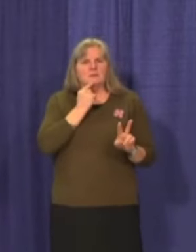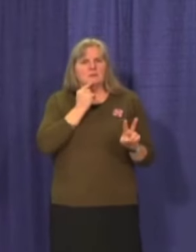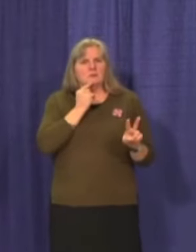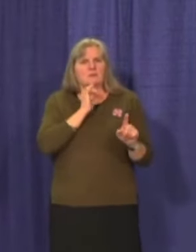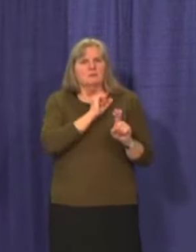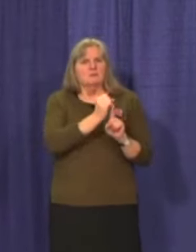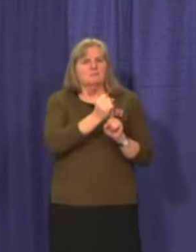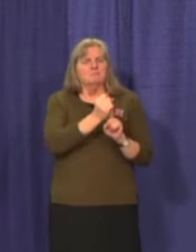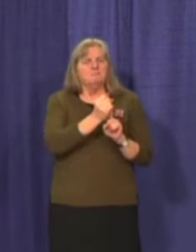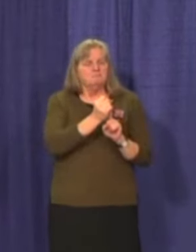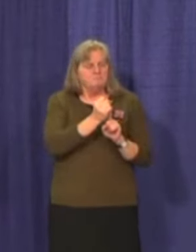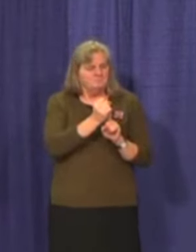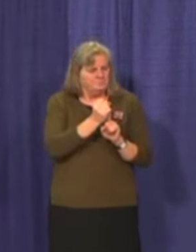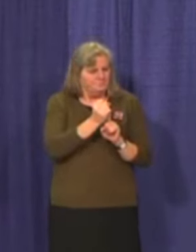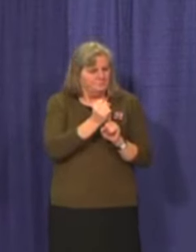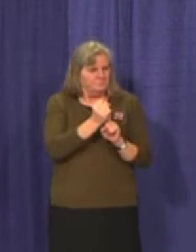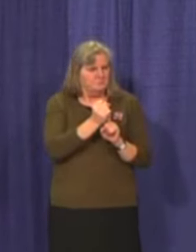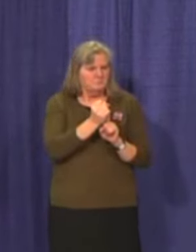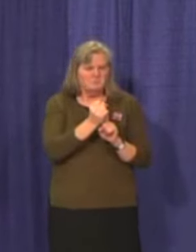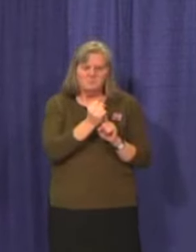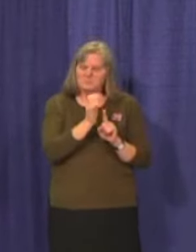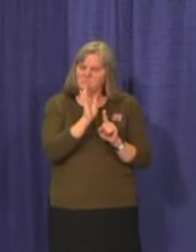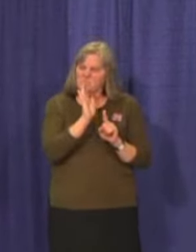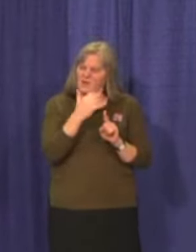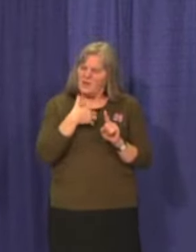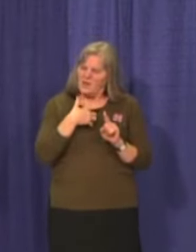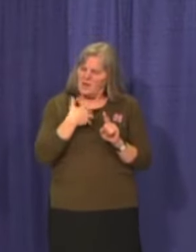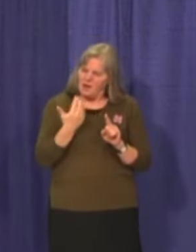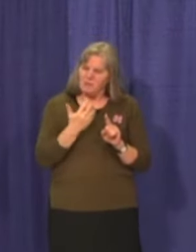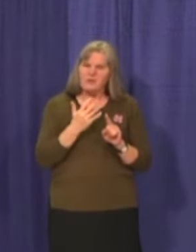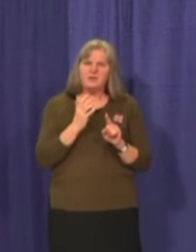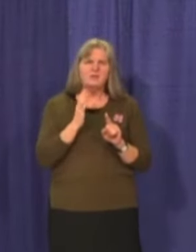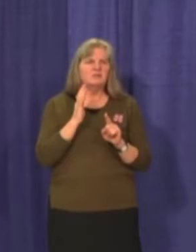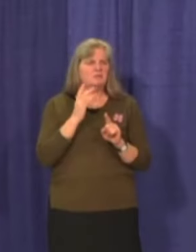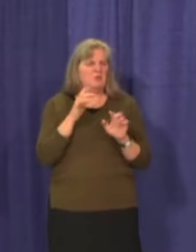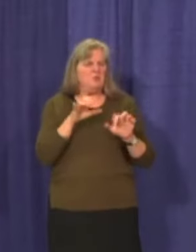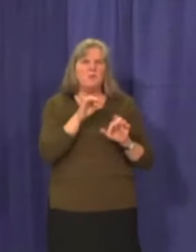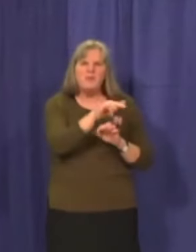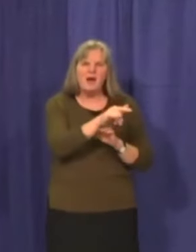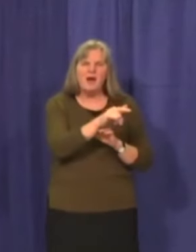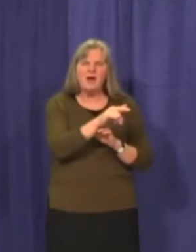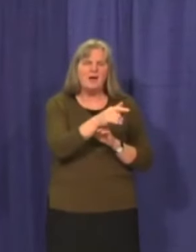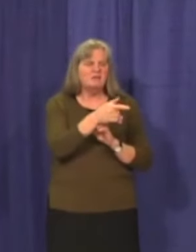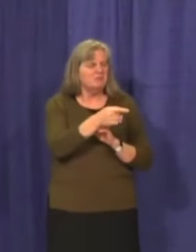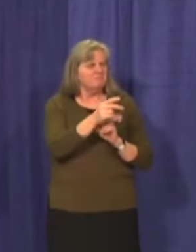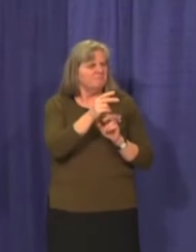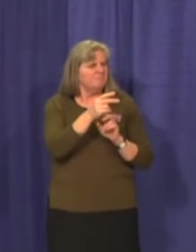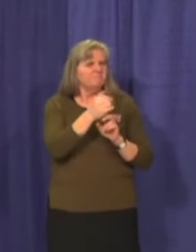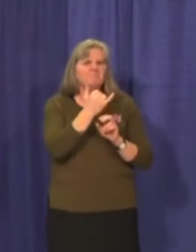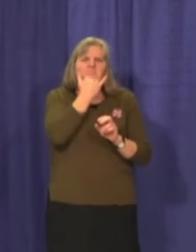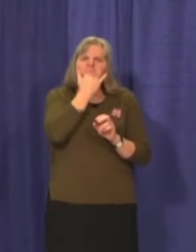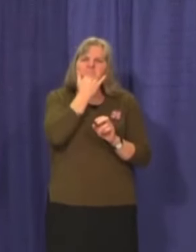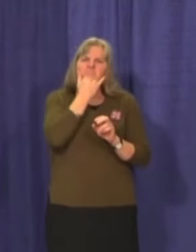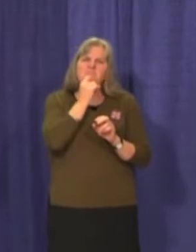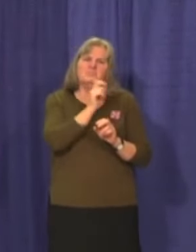We share in your outrage that people would do this and we strongly condemn this behavior.